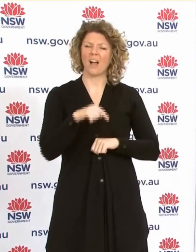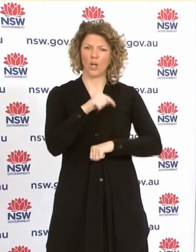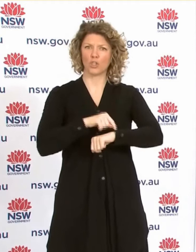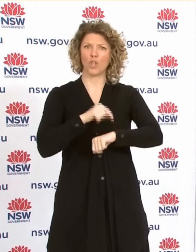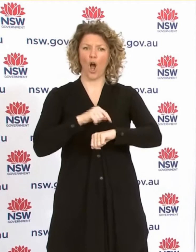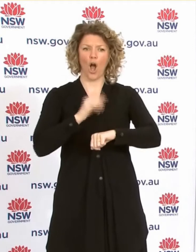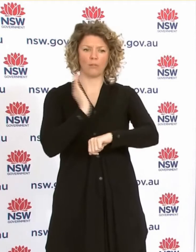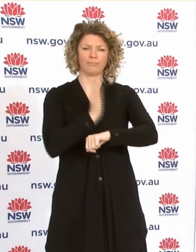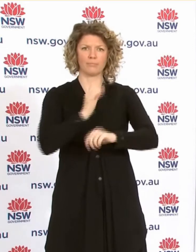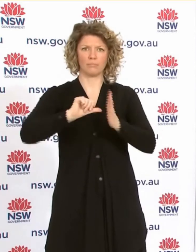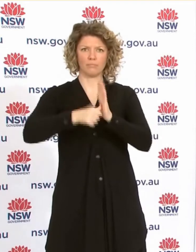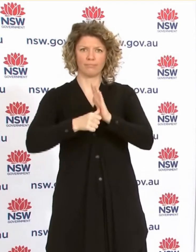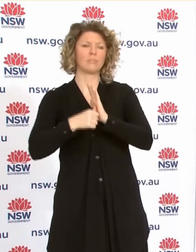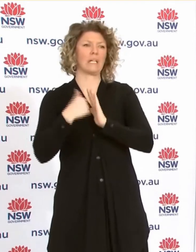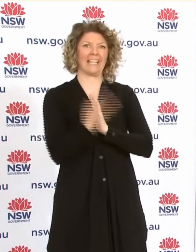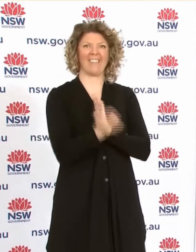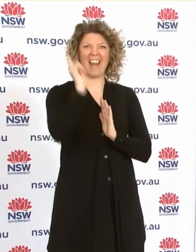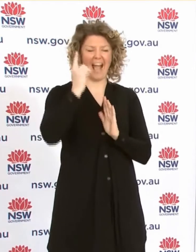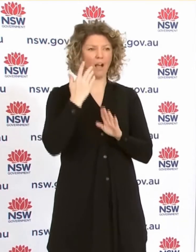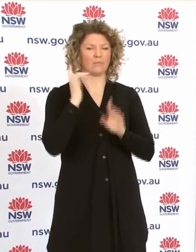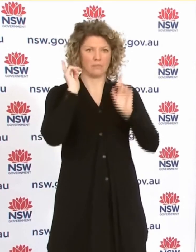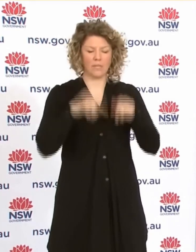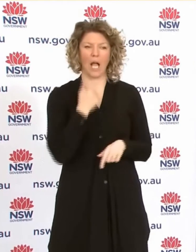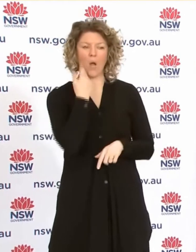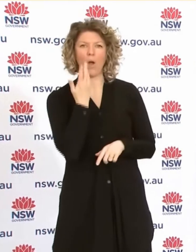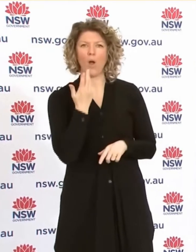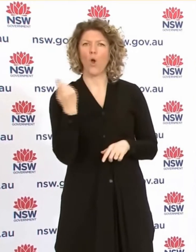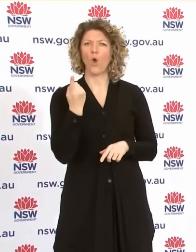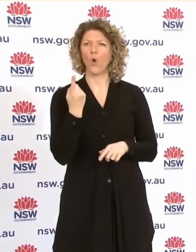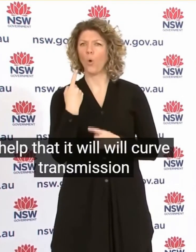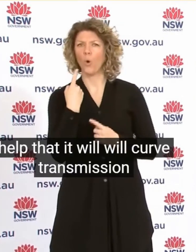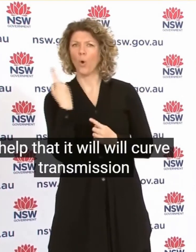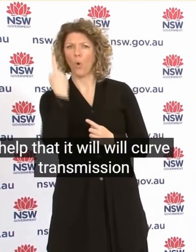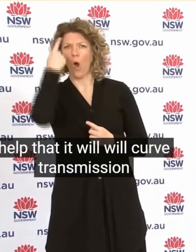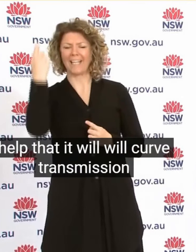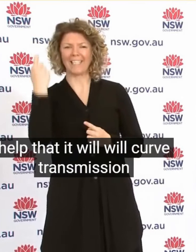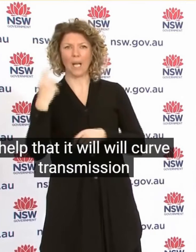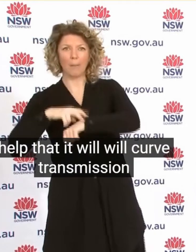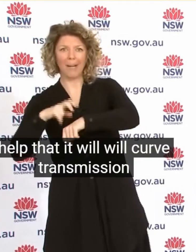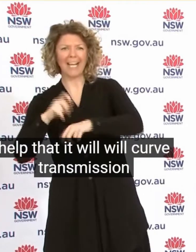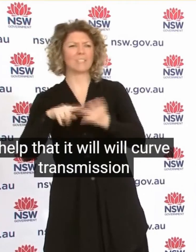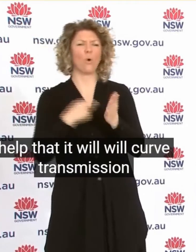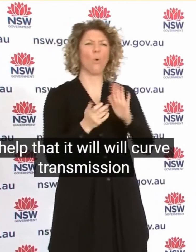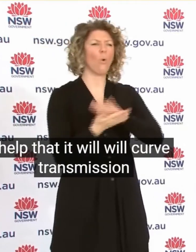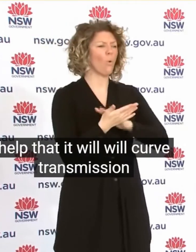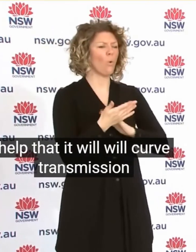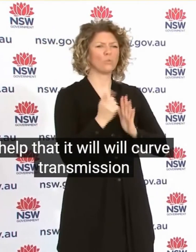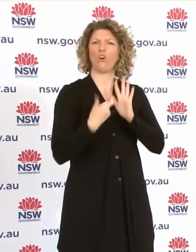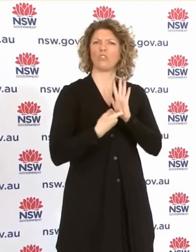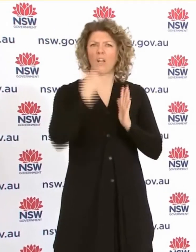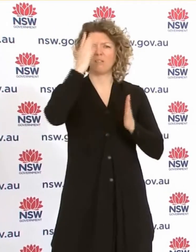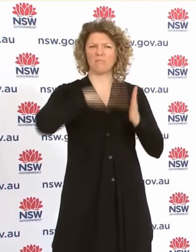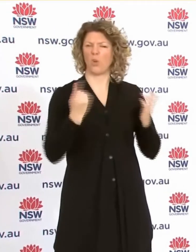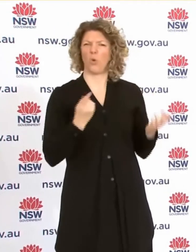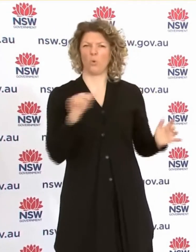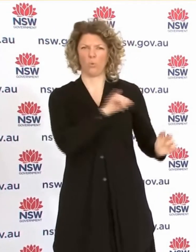Any Advice Any Actual Evidence That It Will Curve Transmission Health Supported The Curf